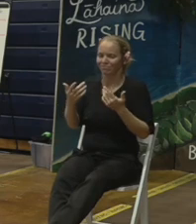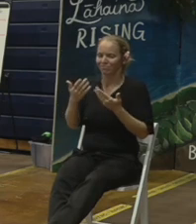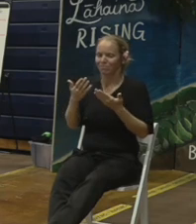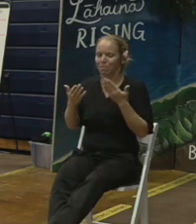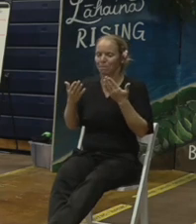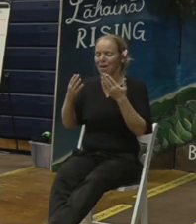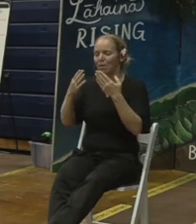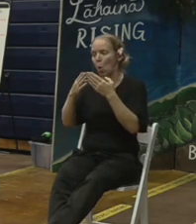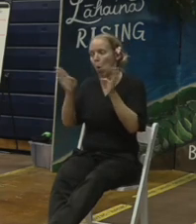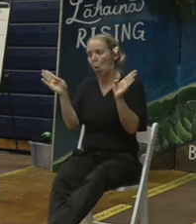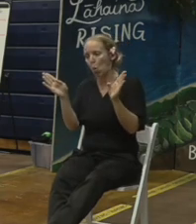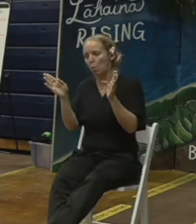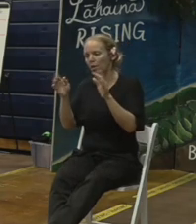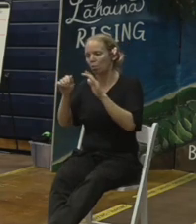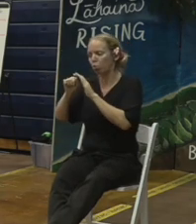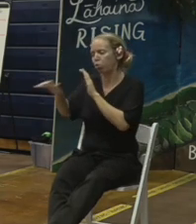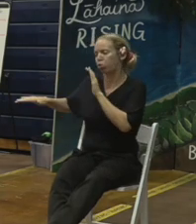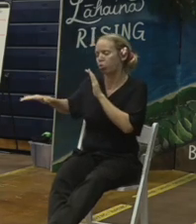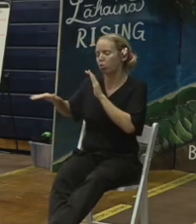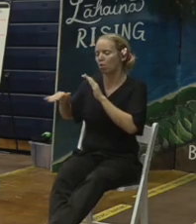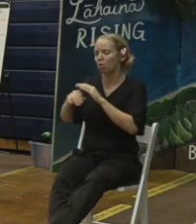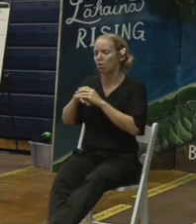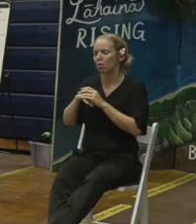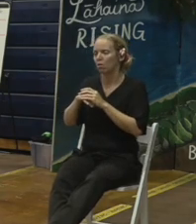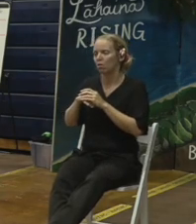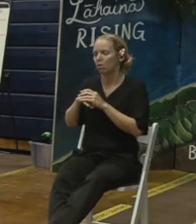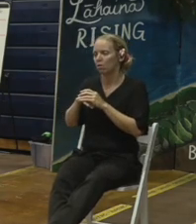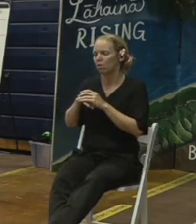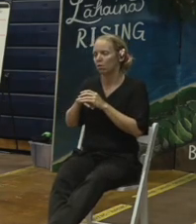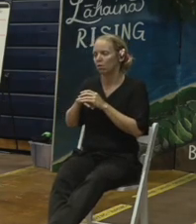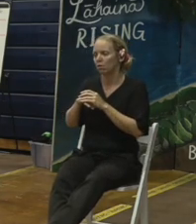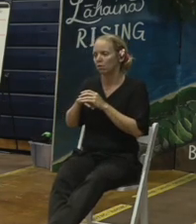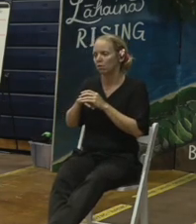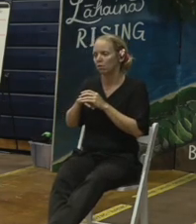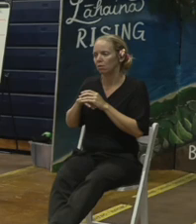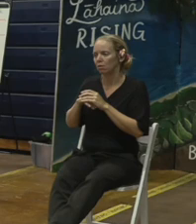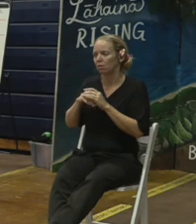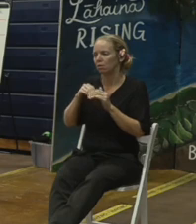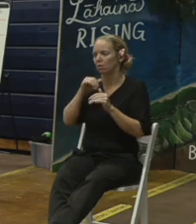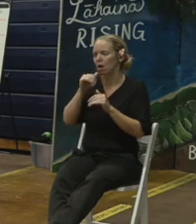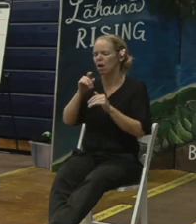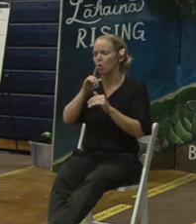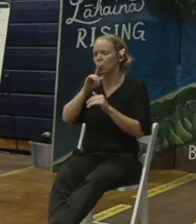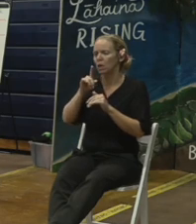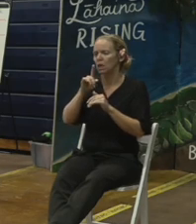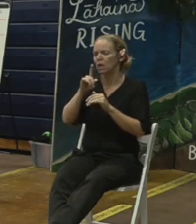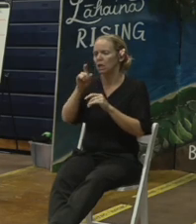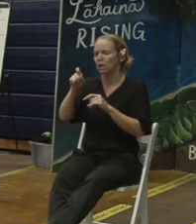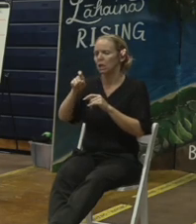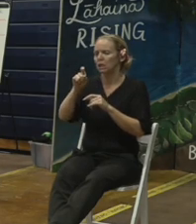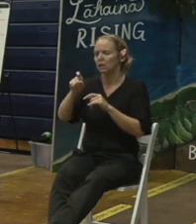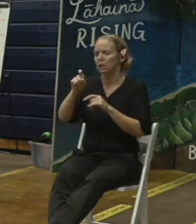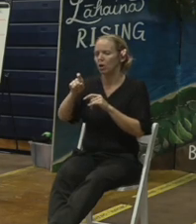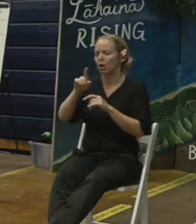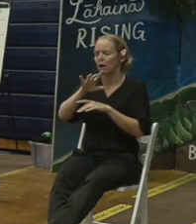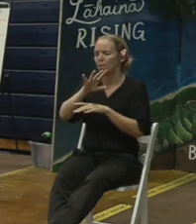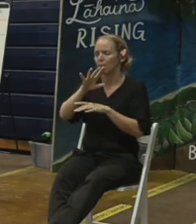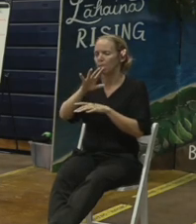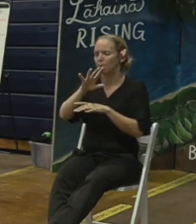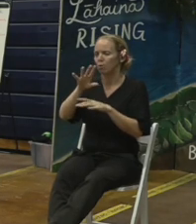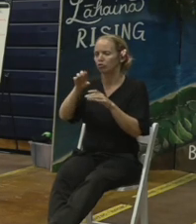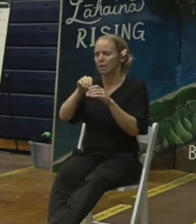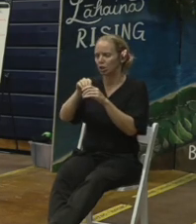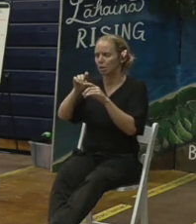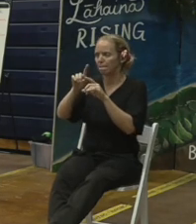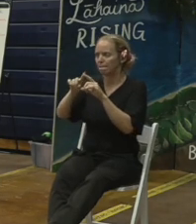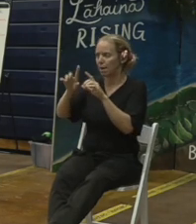open it may but that's not part of the necessary protections that are built into the design of the storage